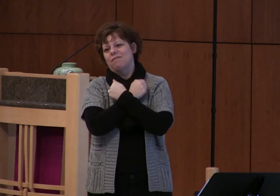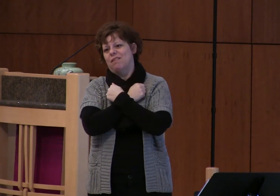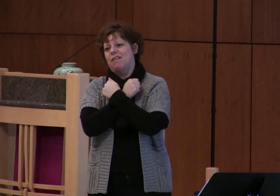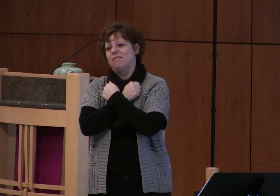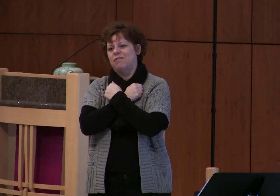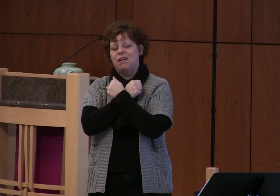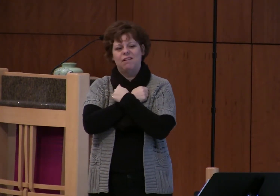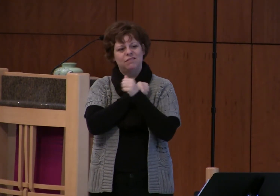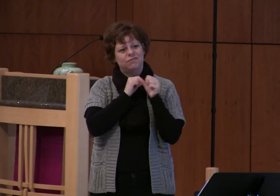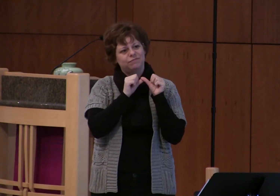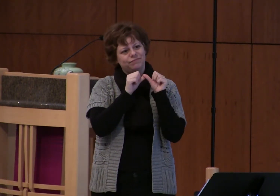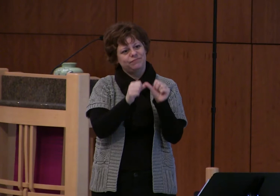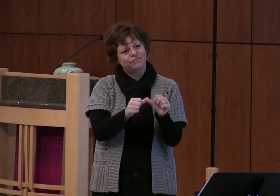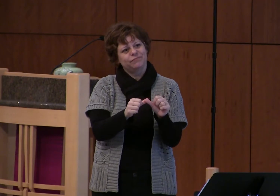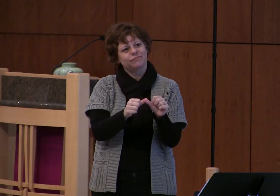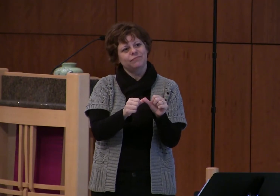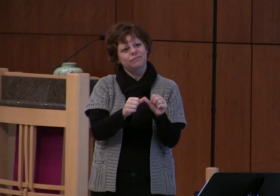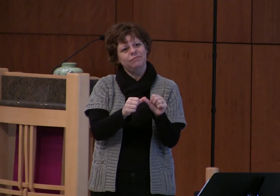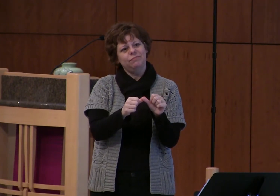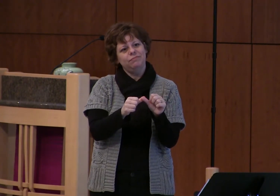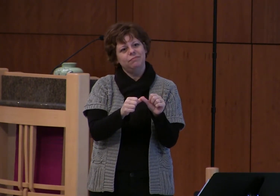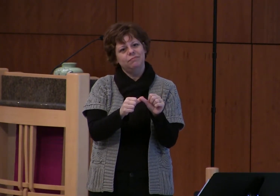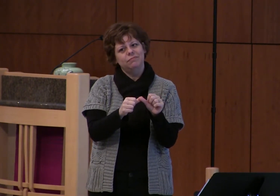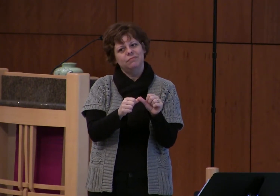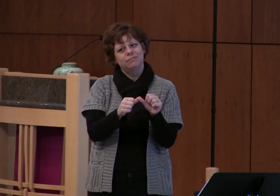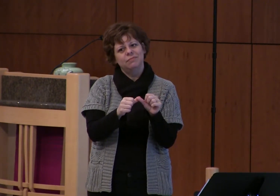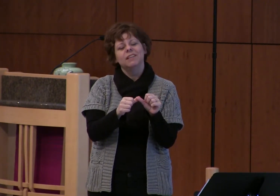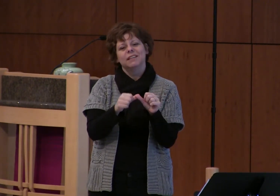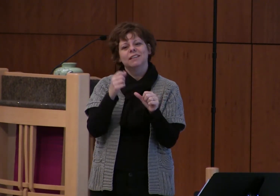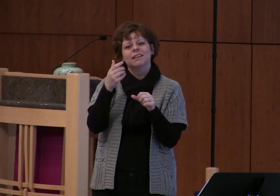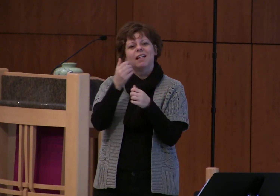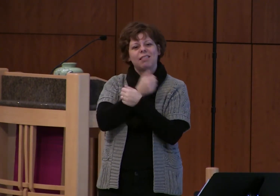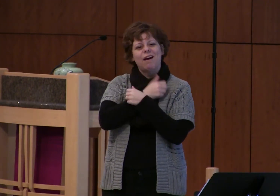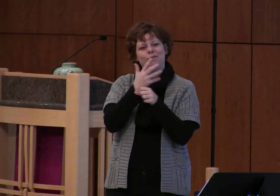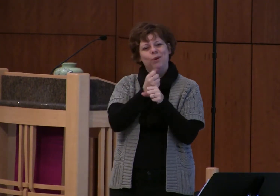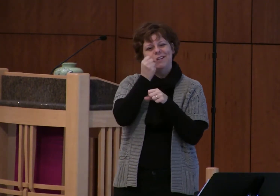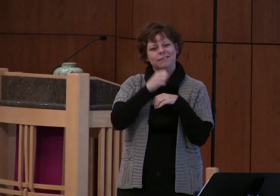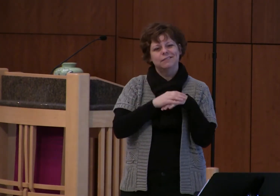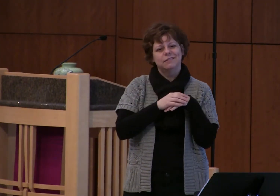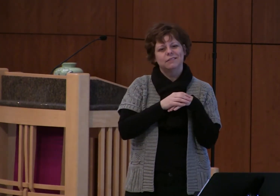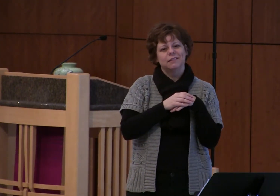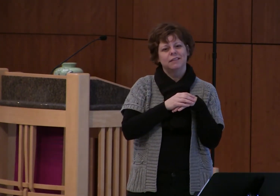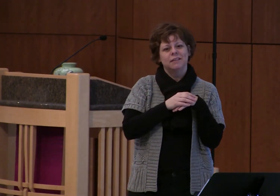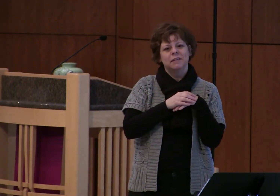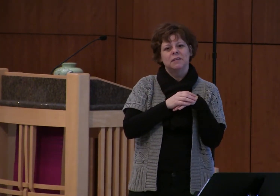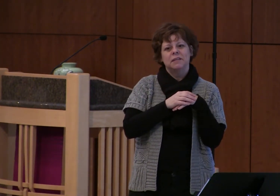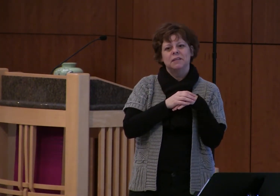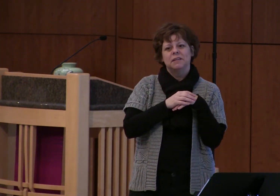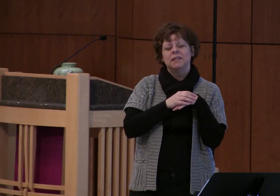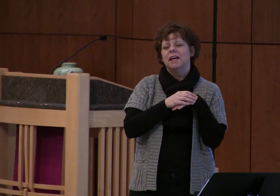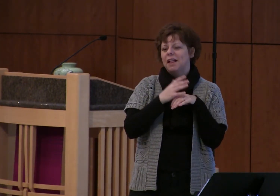he chooses to love us because when it comes to us love wins